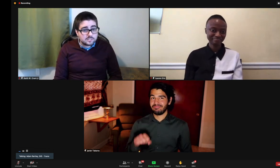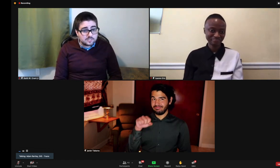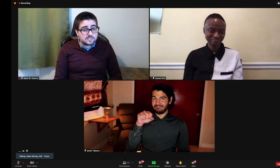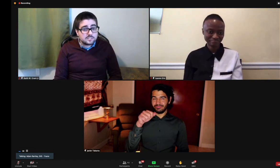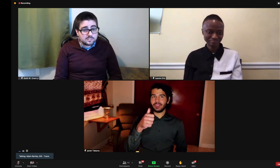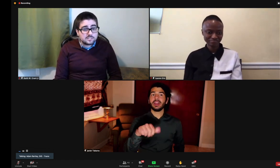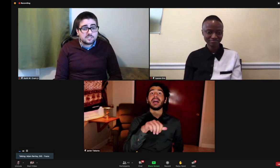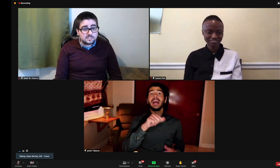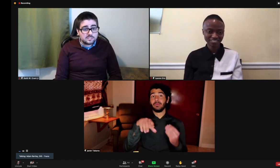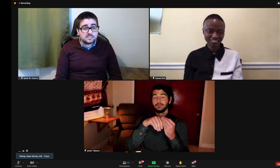else to add.